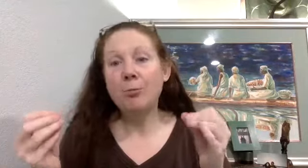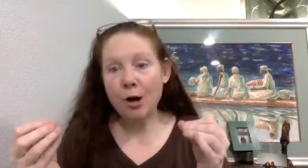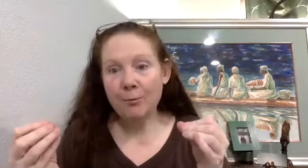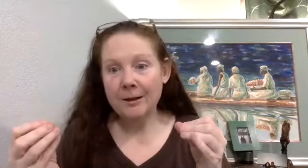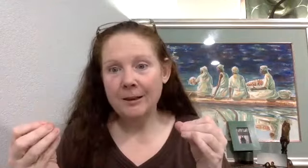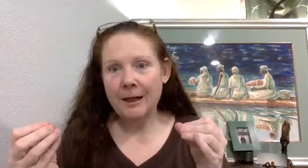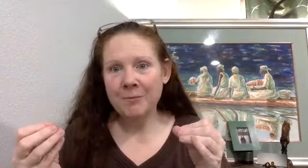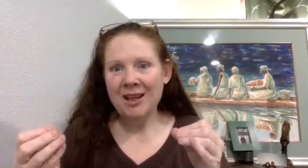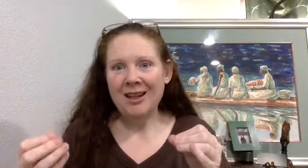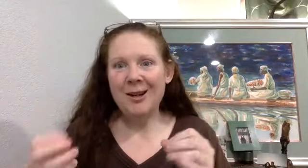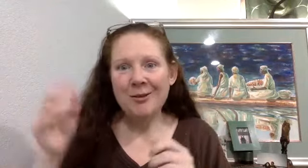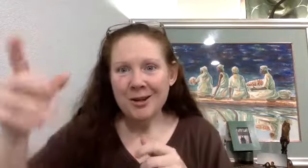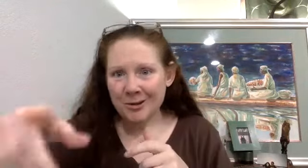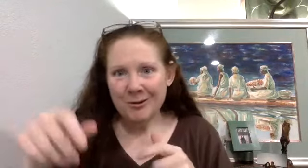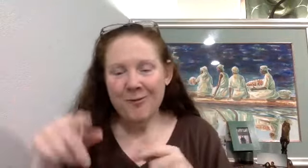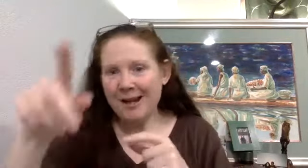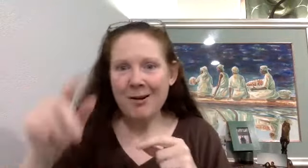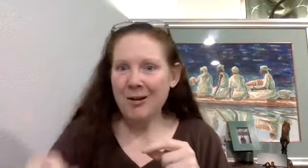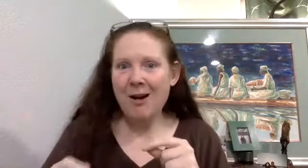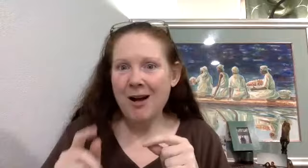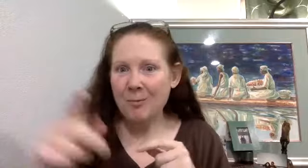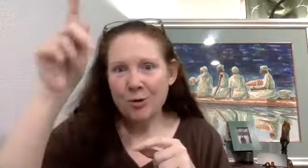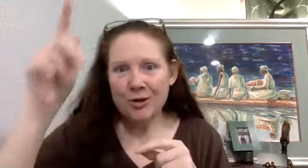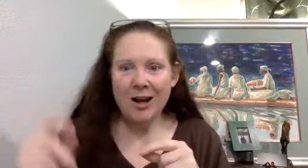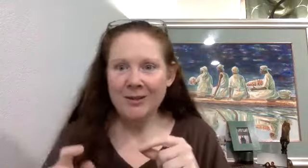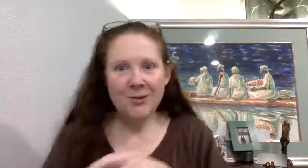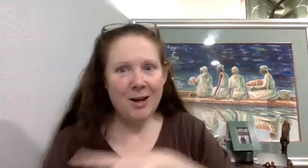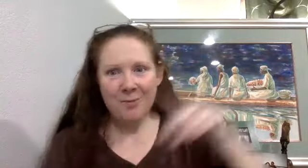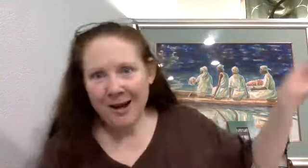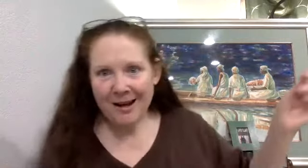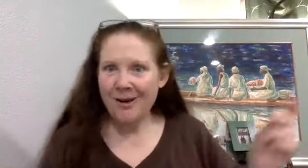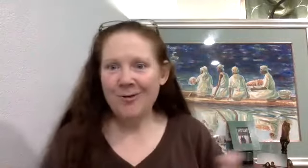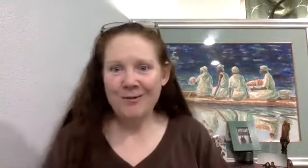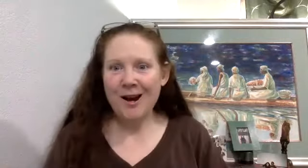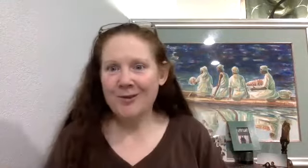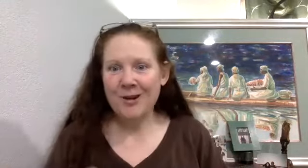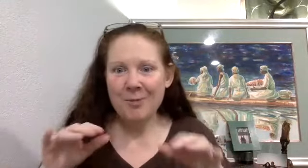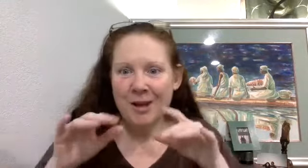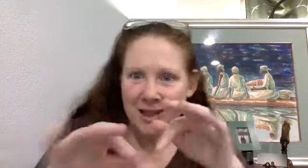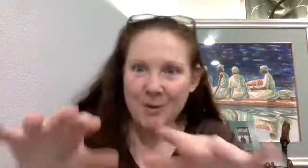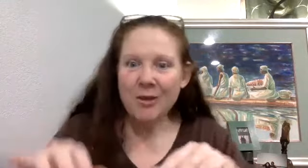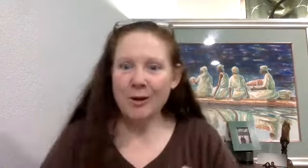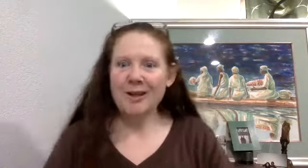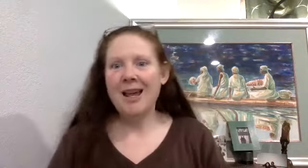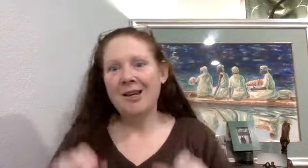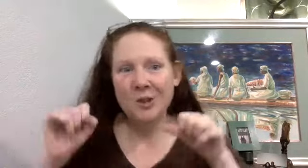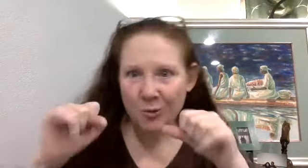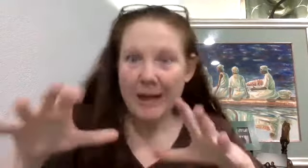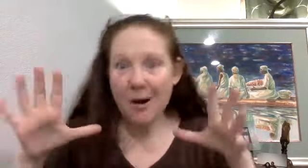appropriately, you know, you, you find out how, how Boris Johnson screwed up. You find out how 45 screwed up. You spend 30 seconds, you tweet out,